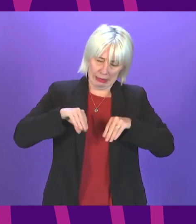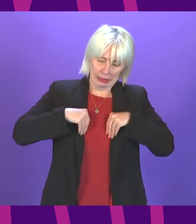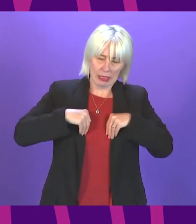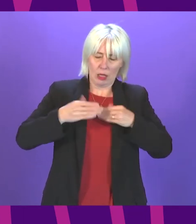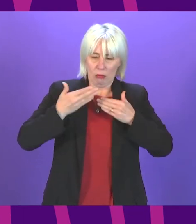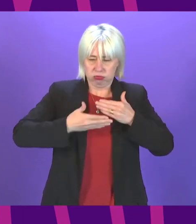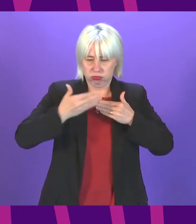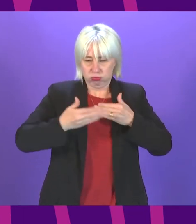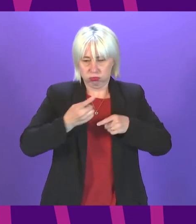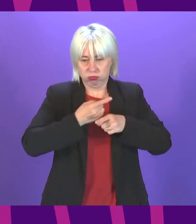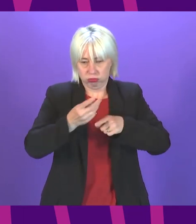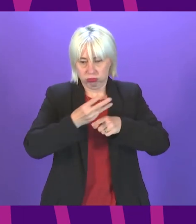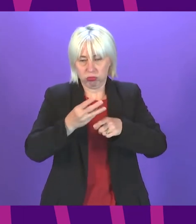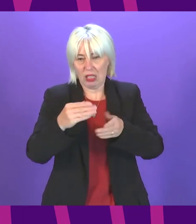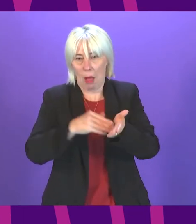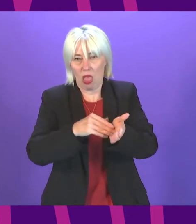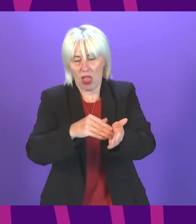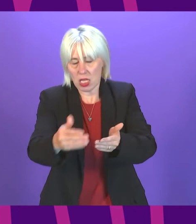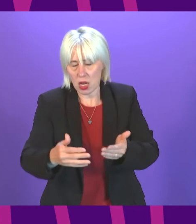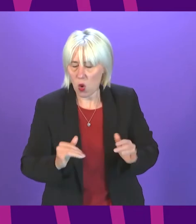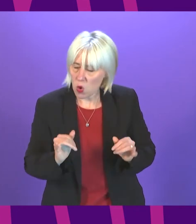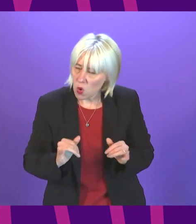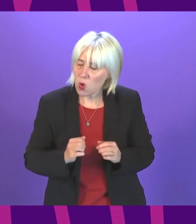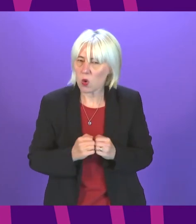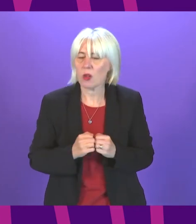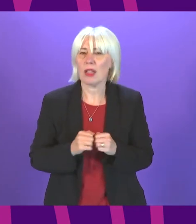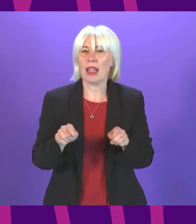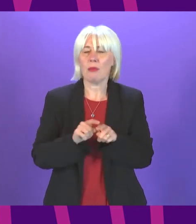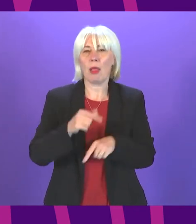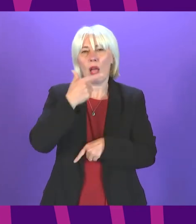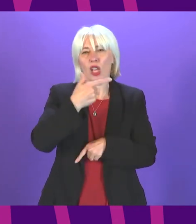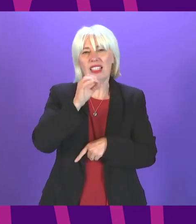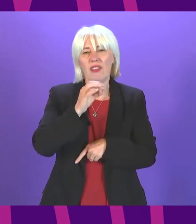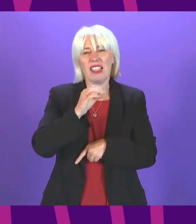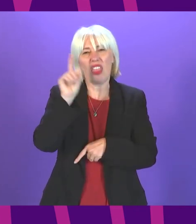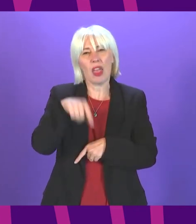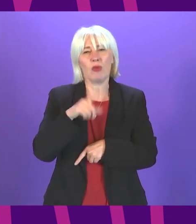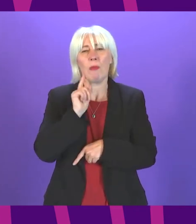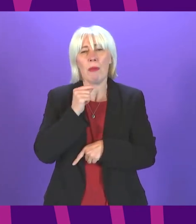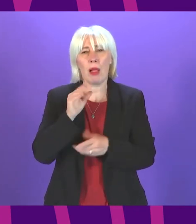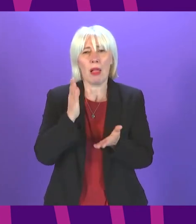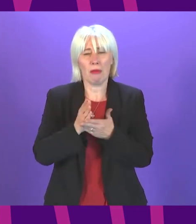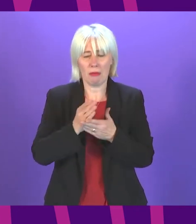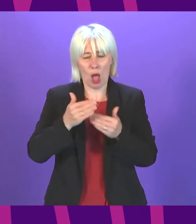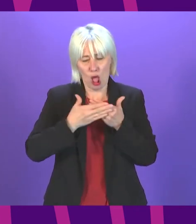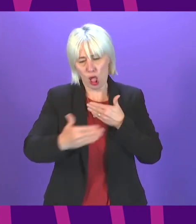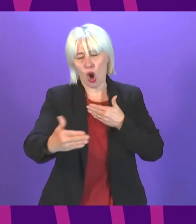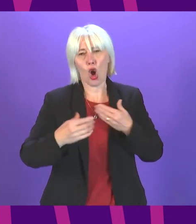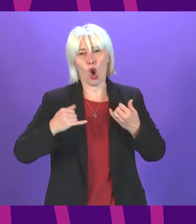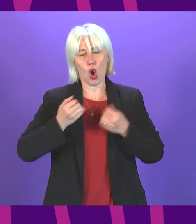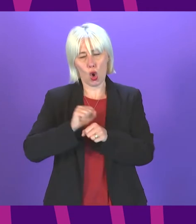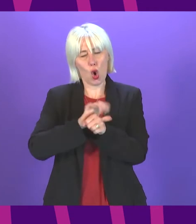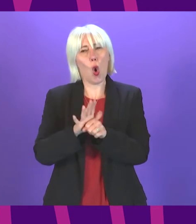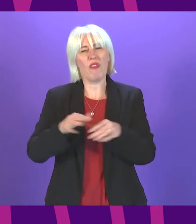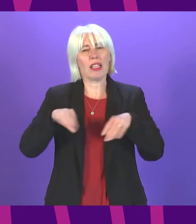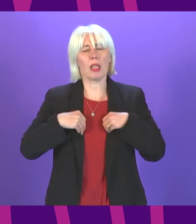months on end and with figures pointed to around 70,000 suffering with long COVID in Scotland it